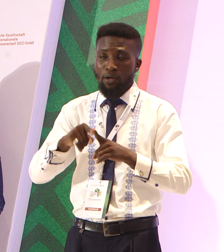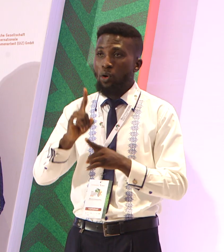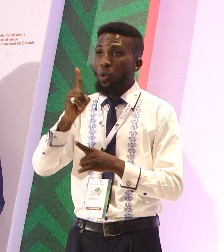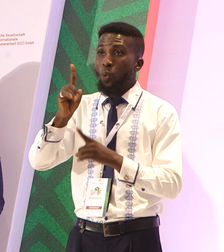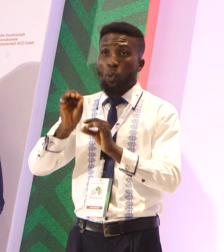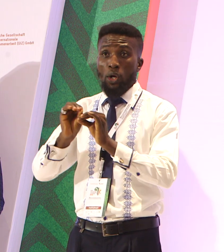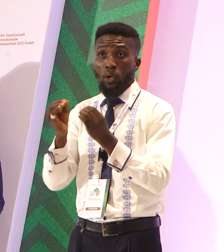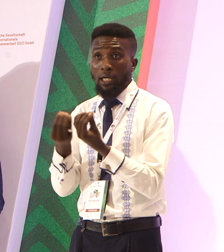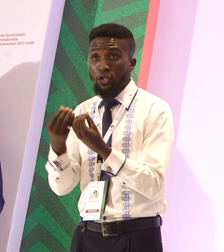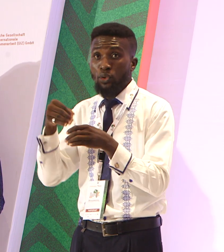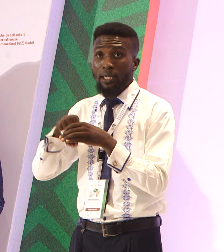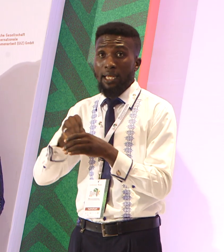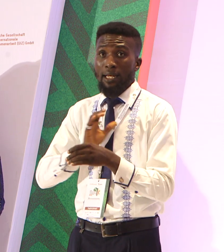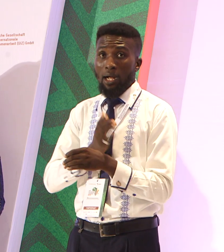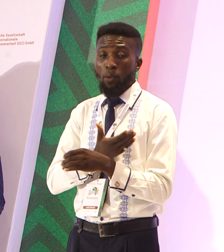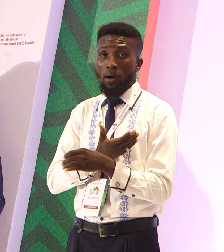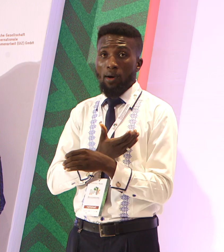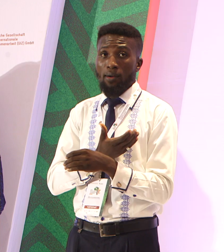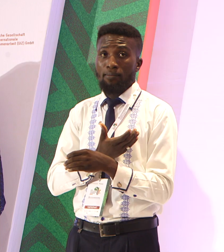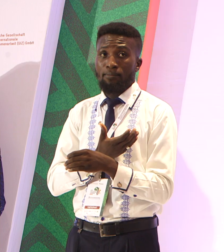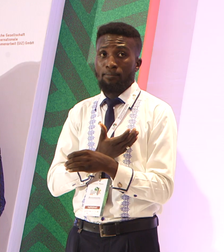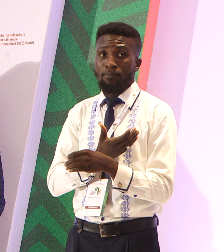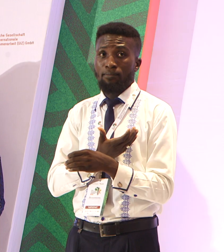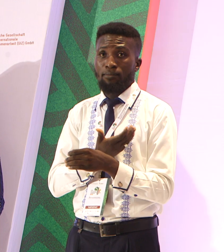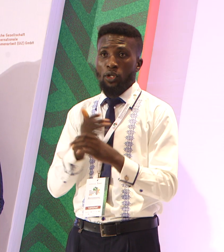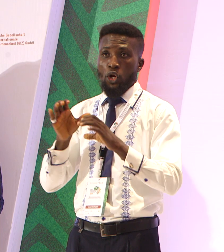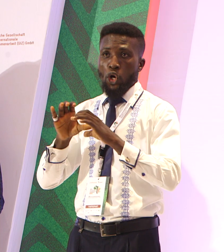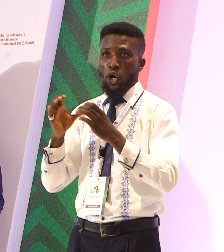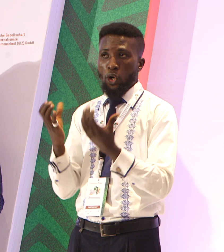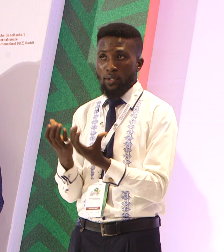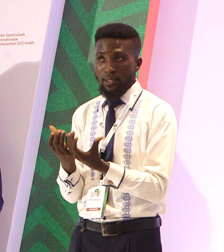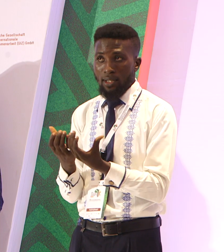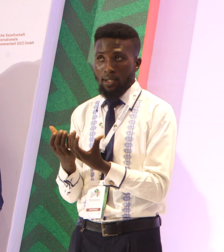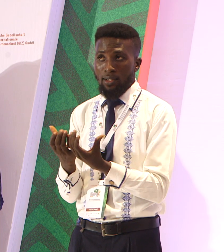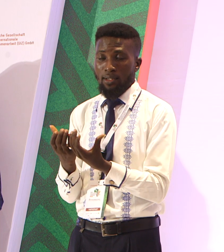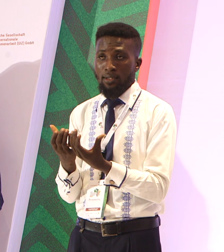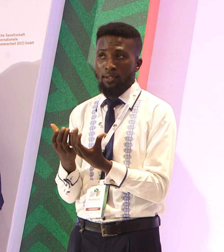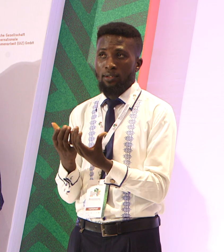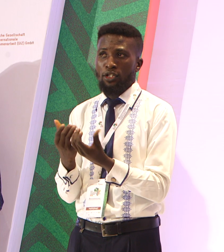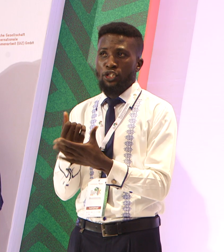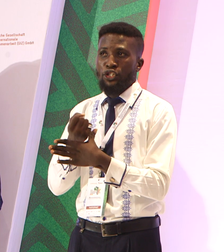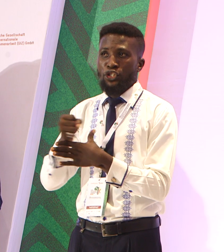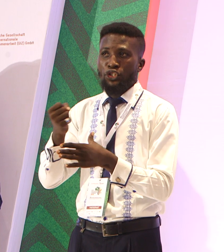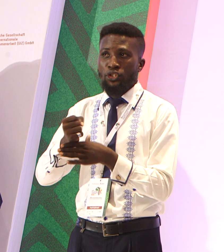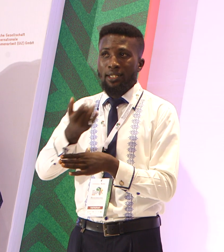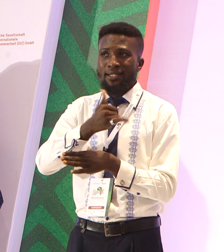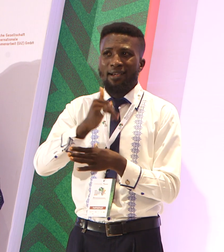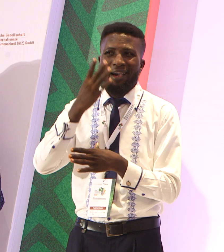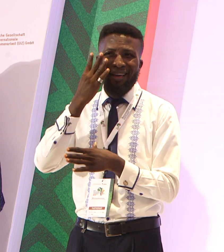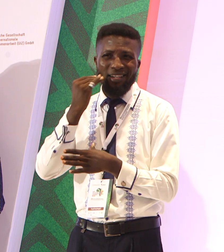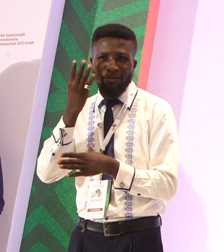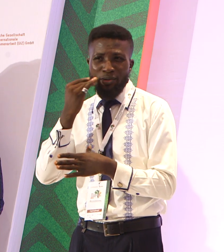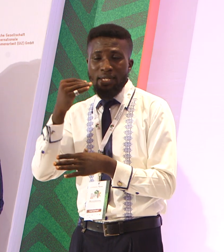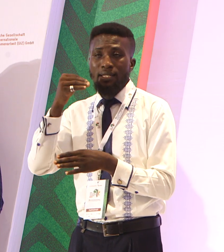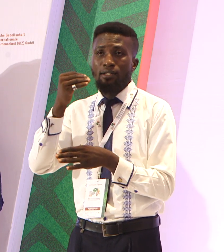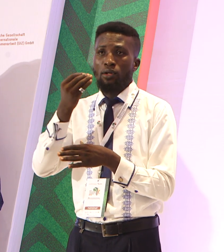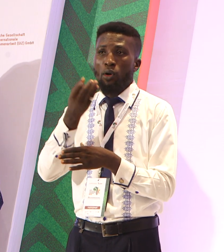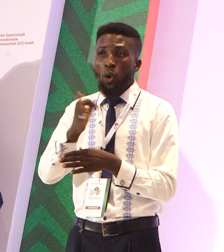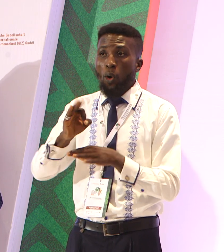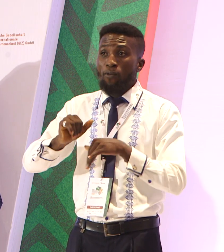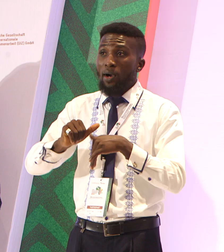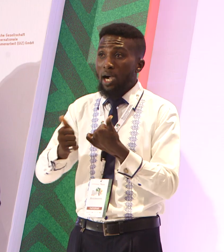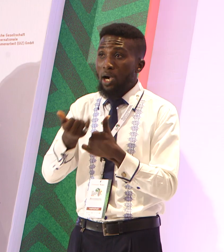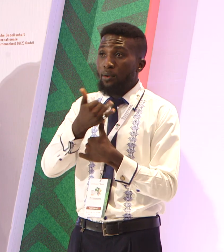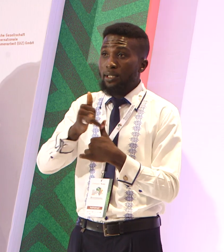our cluster shared their inputs on how they've been able to